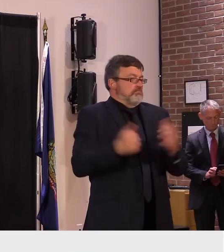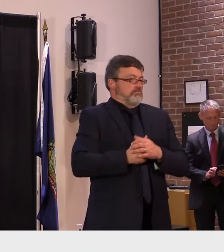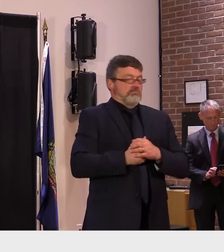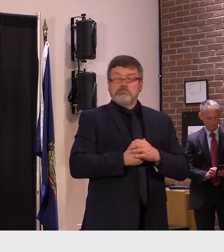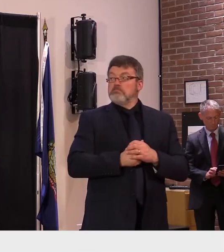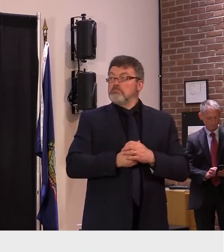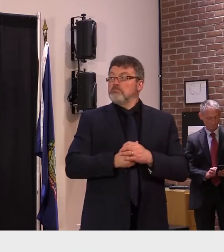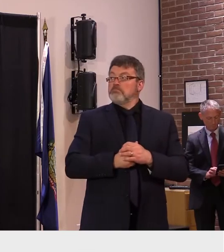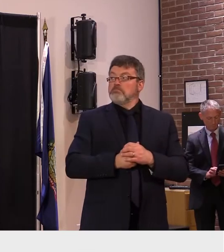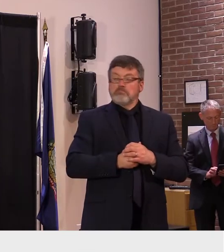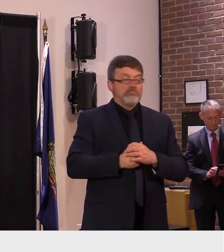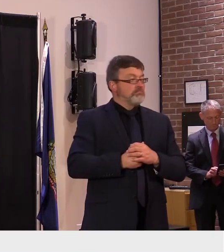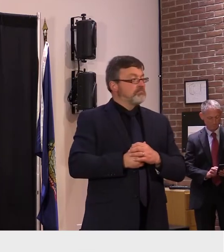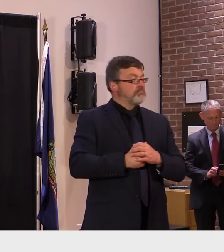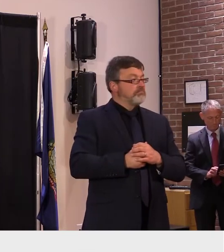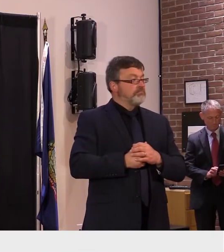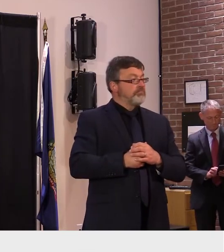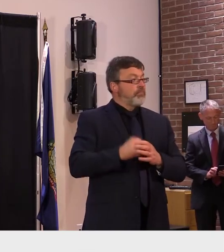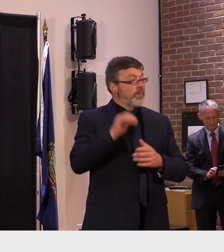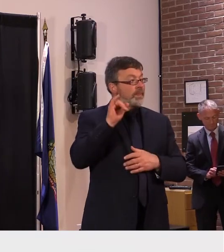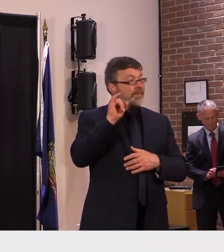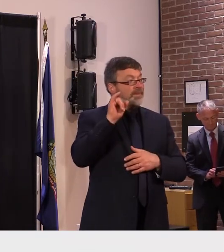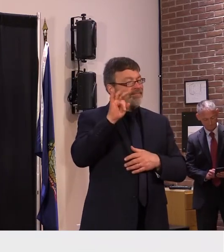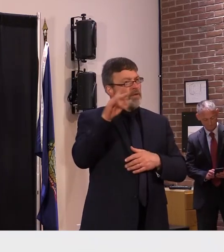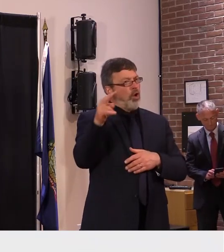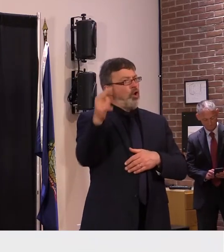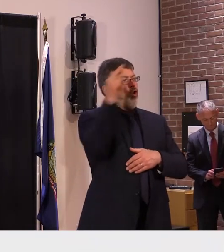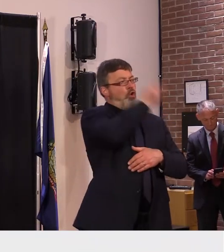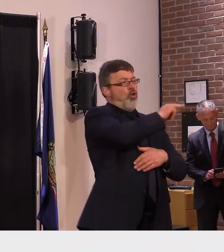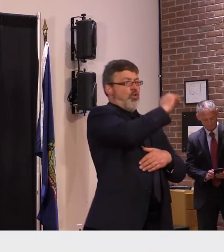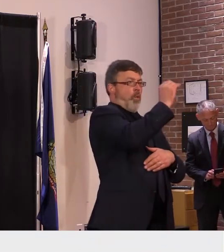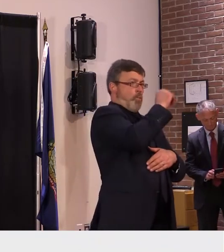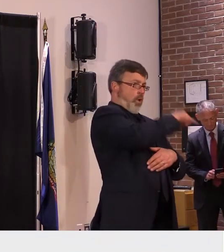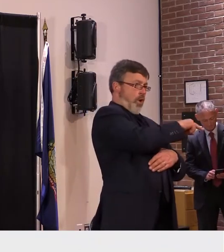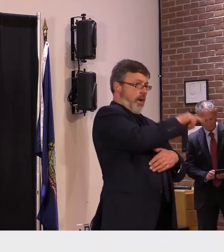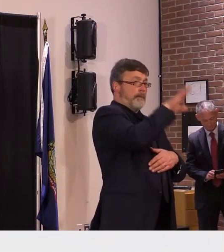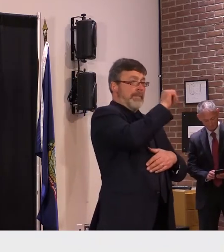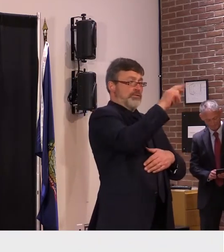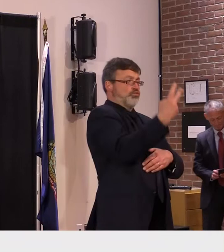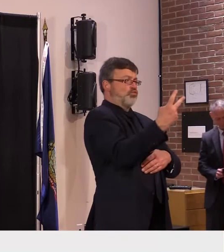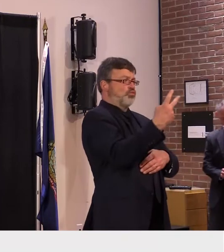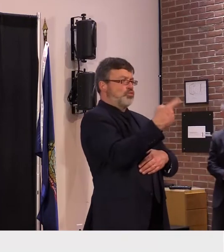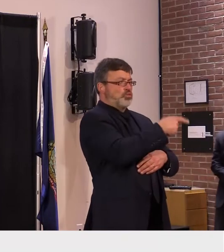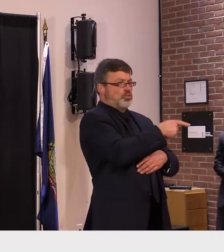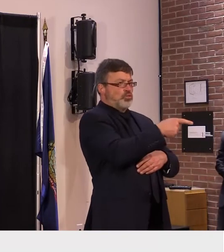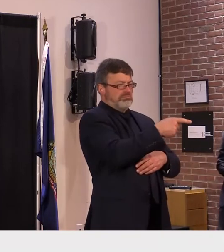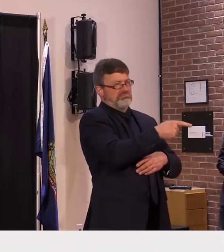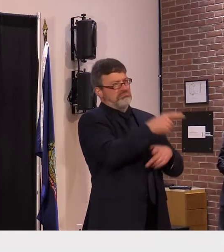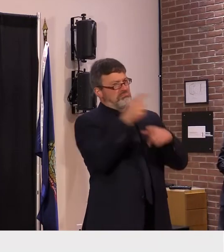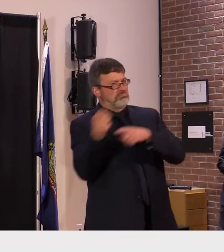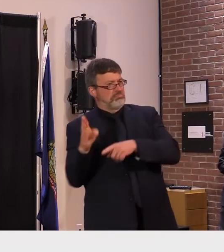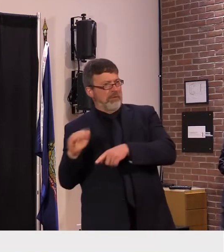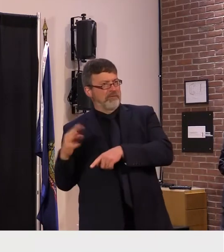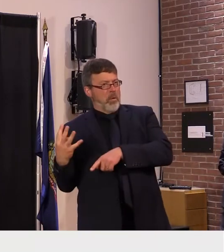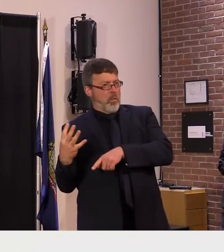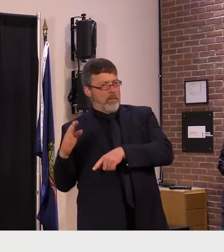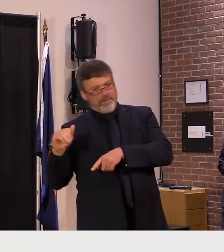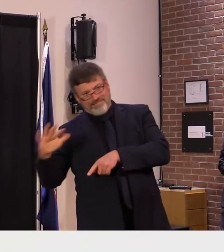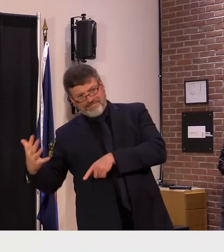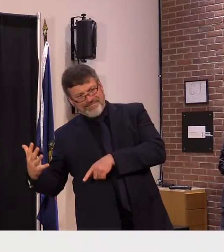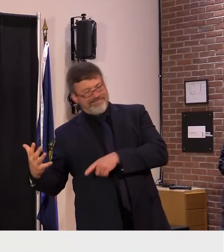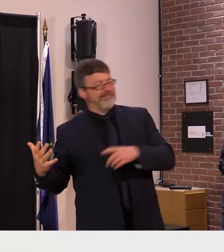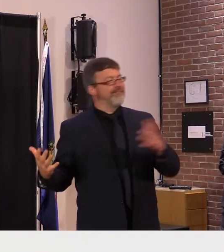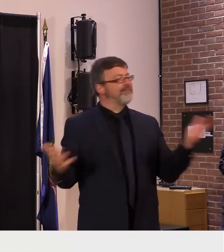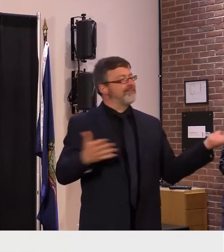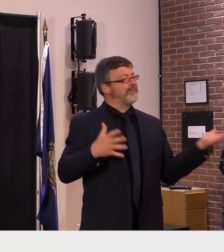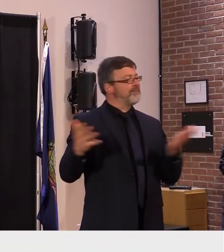omicron ba2 are you susceptible to ba4 ba5 they don't seem to be making a